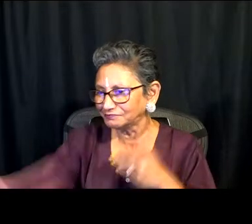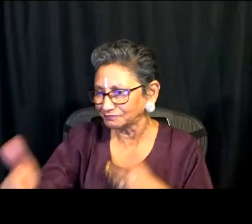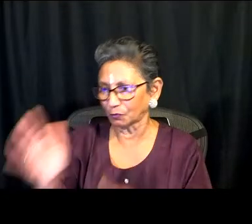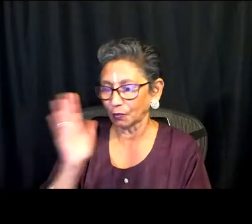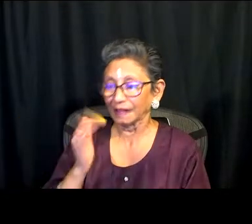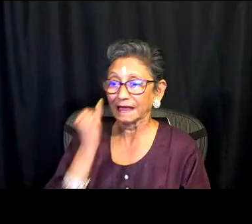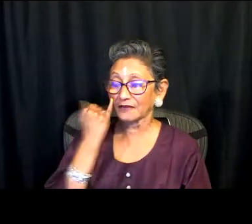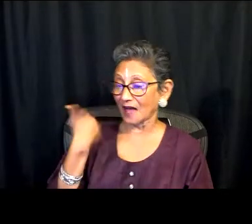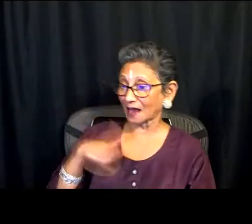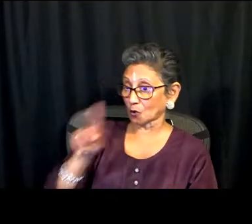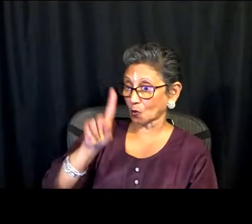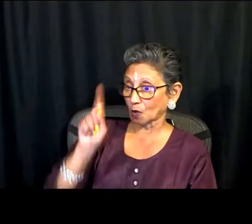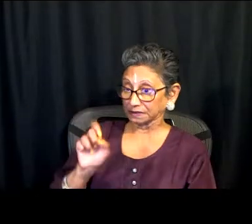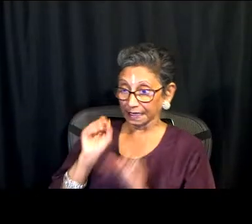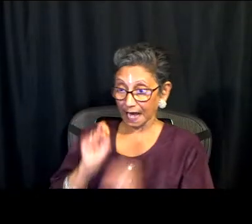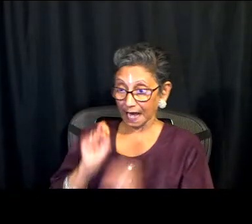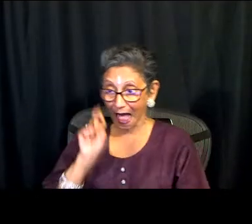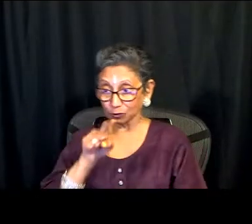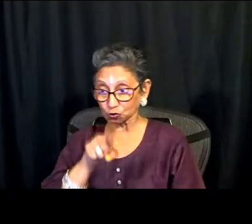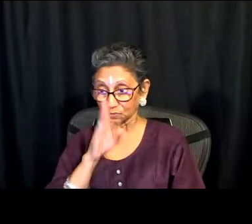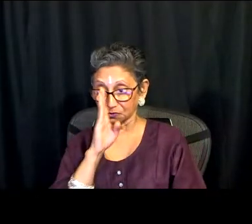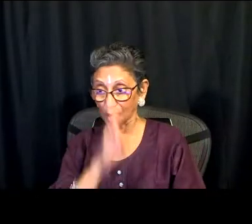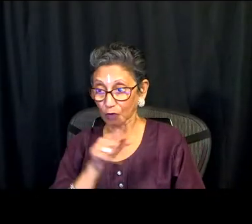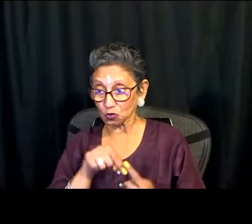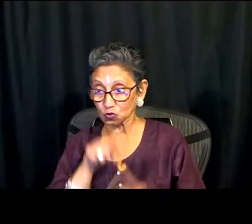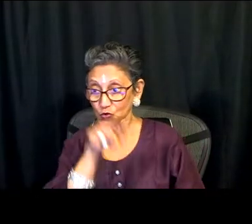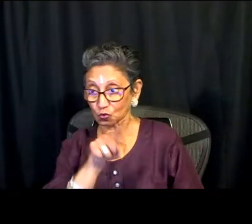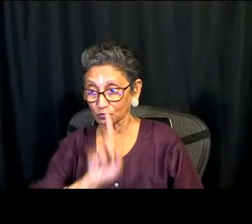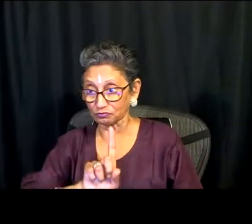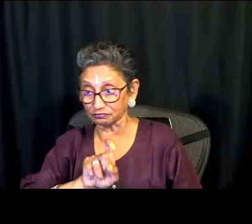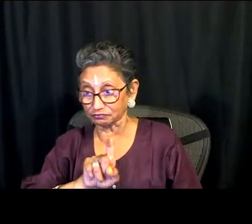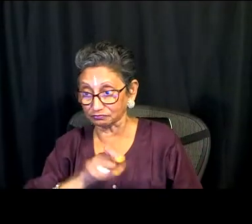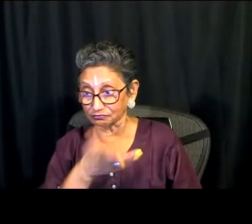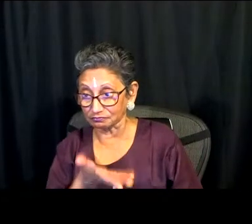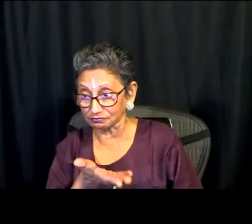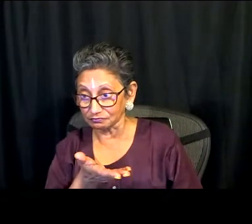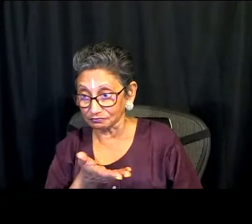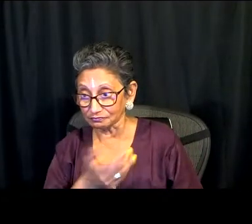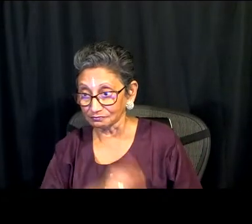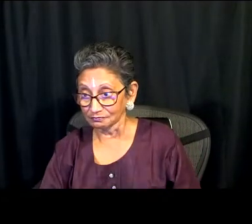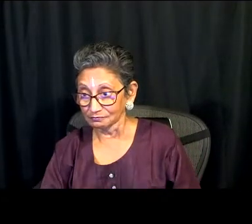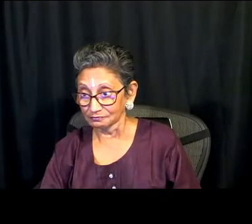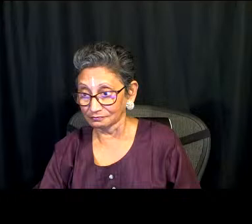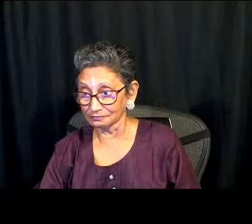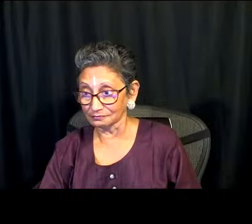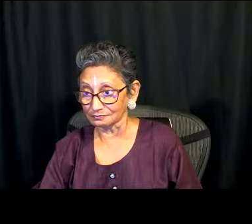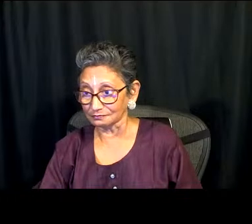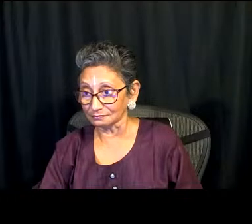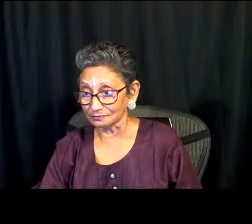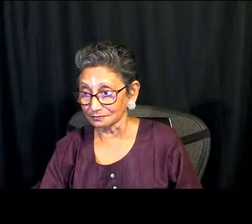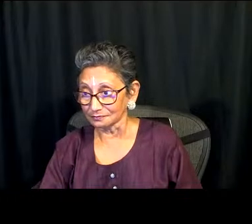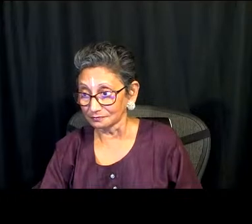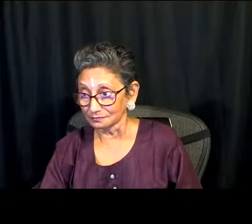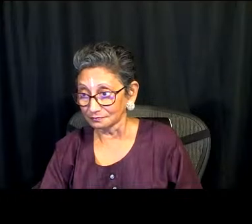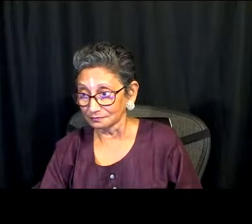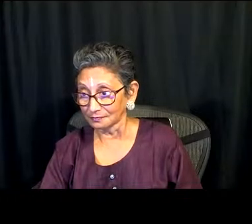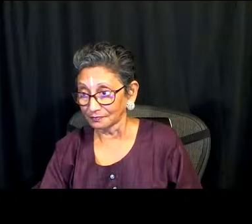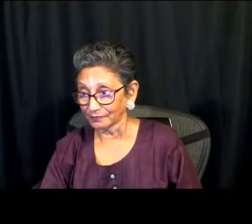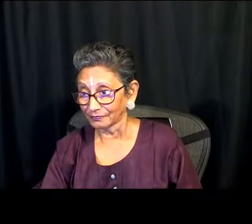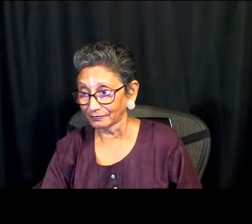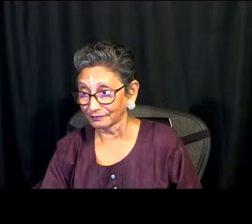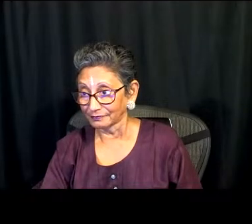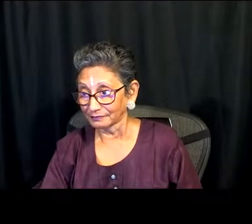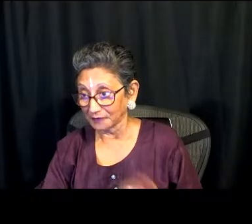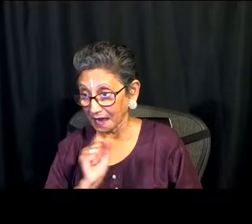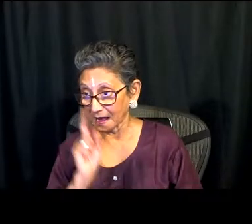missed any portion of tonight's presentation have no threats or concerns we will be posting tonight's presentation online